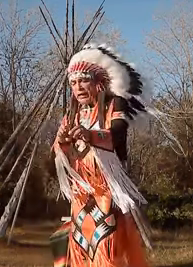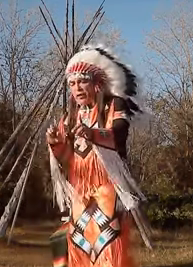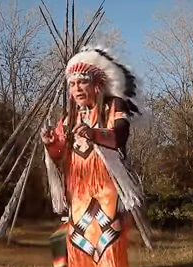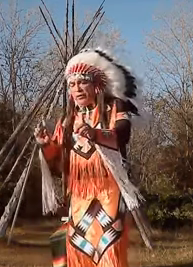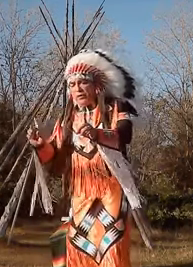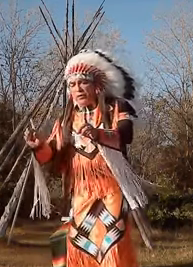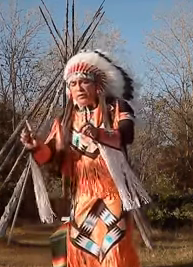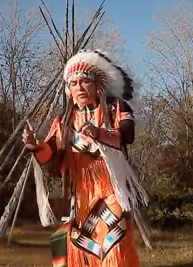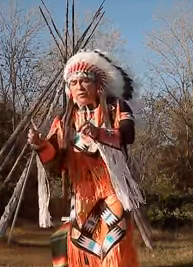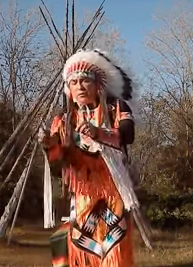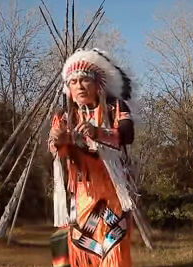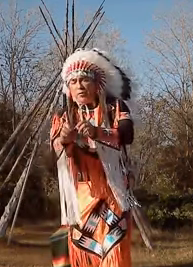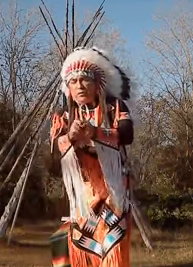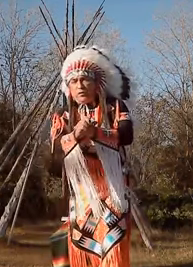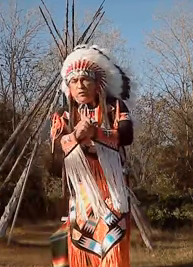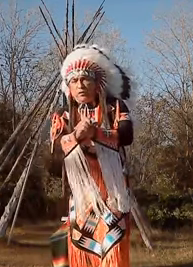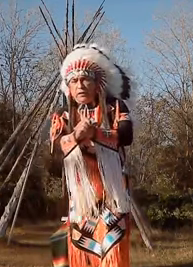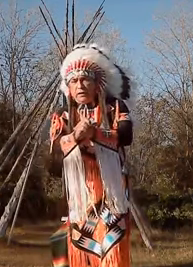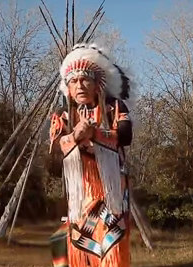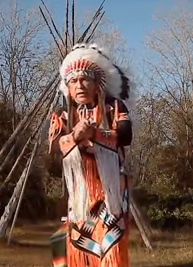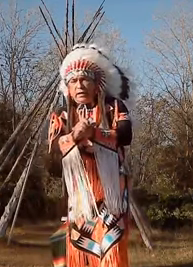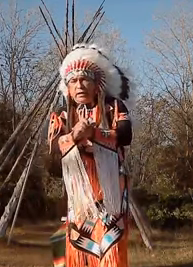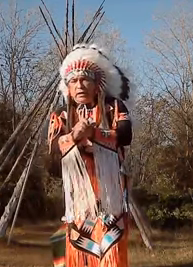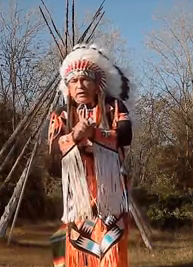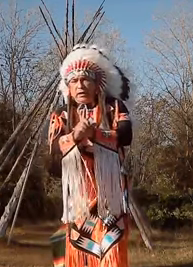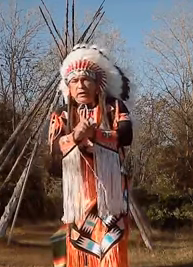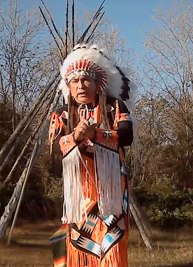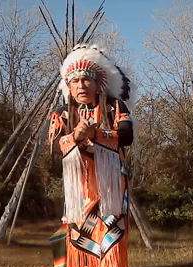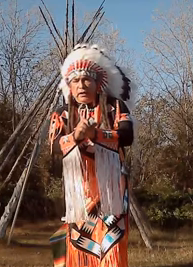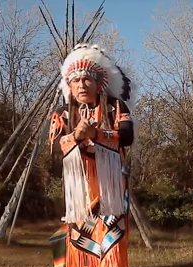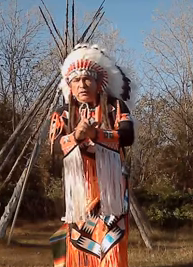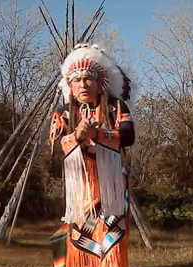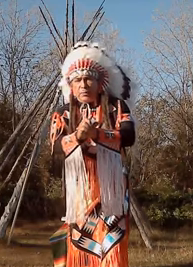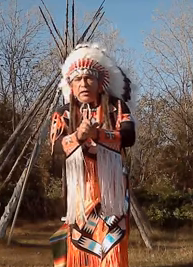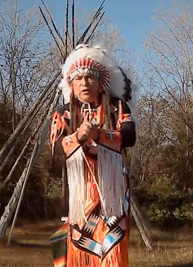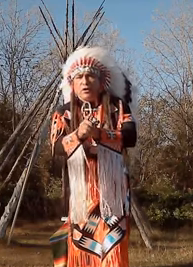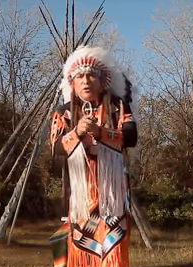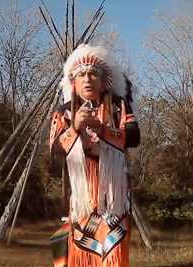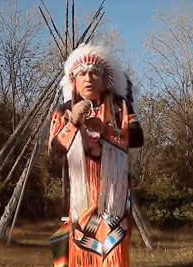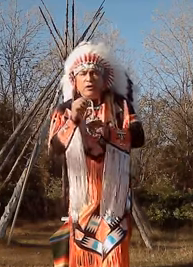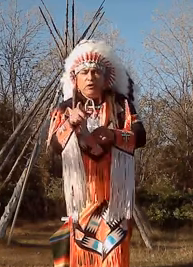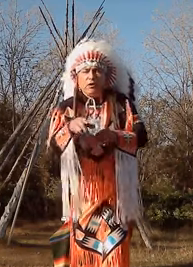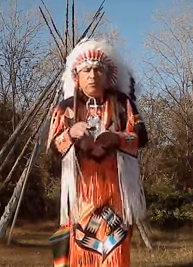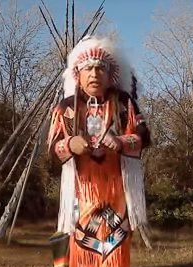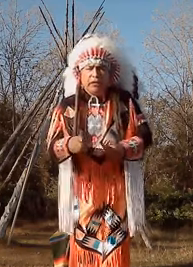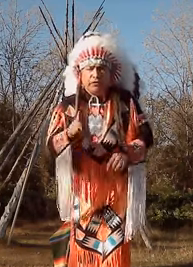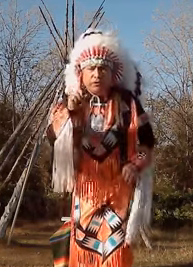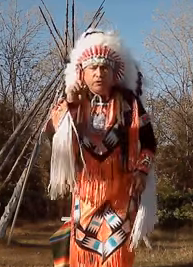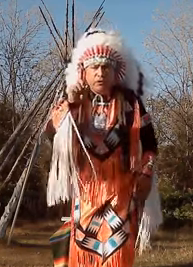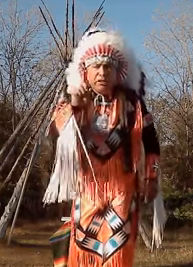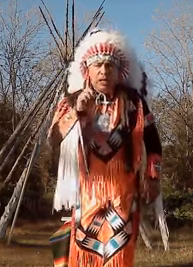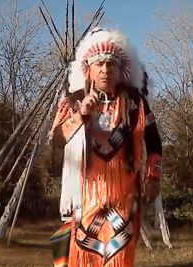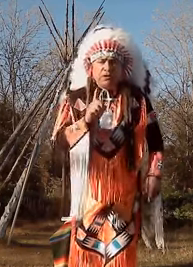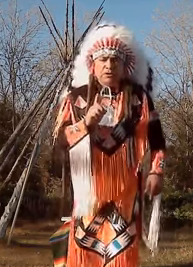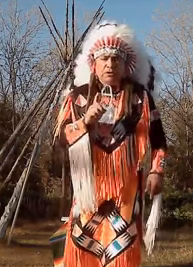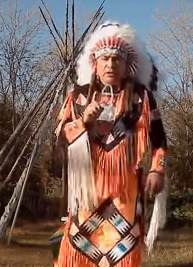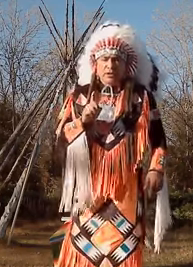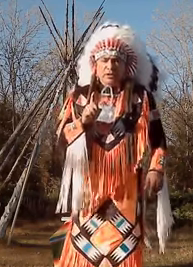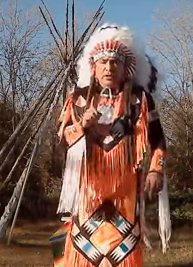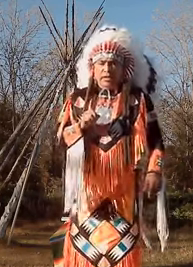here, moving to the front, speaking to those beginners, those first-time listeners today,